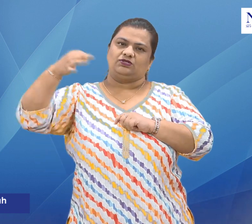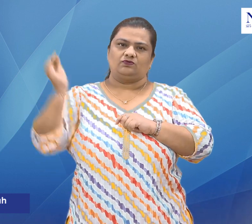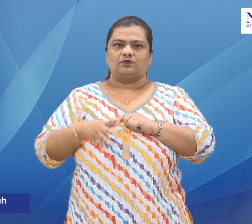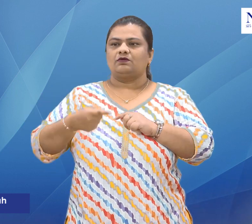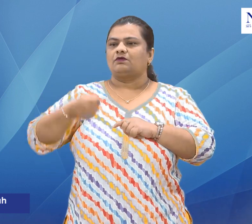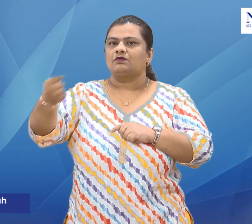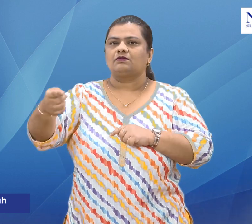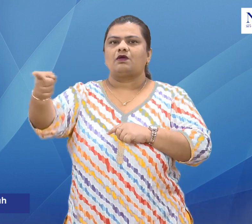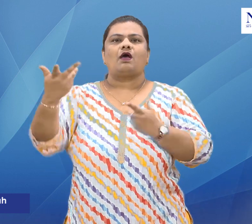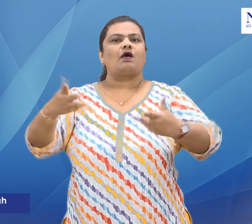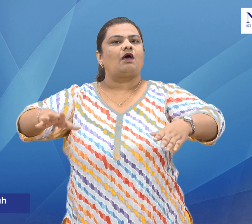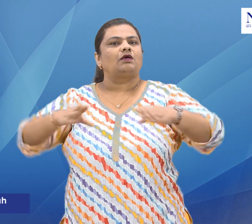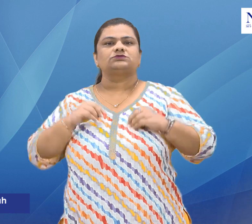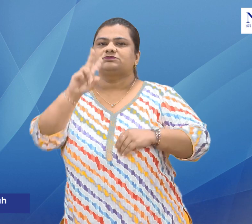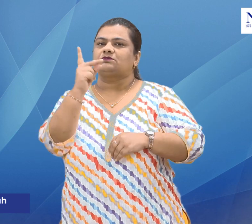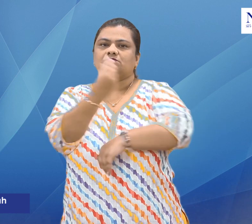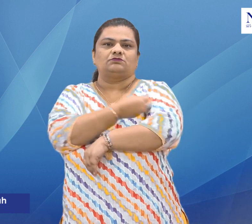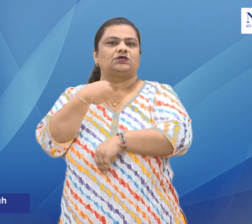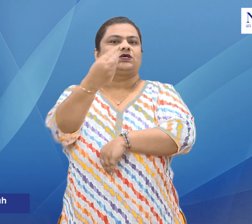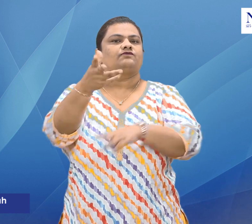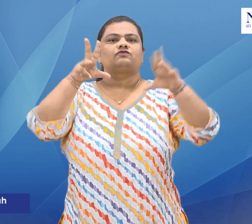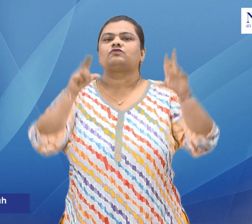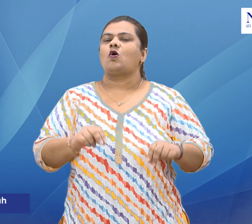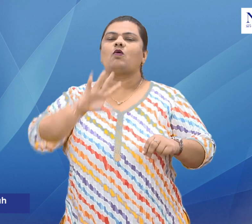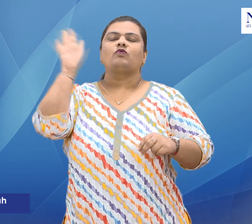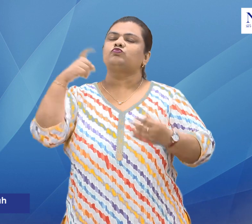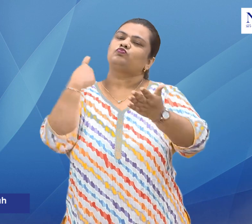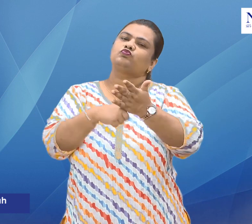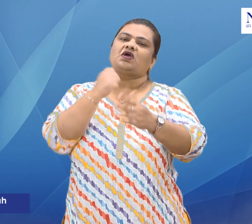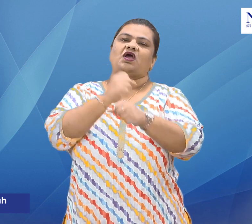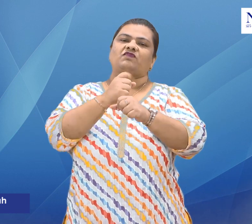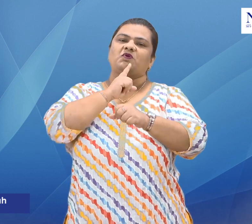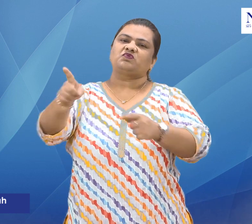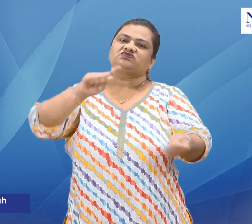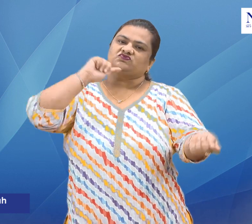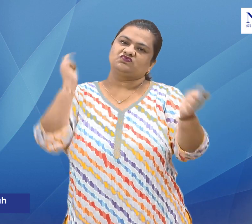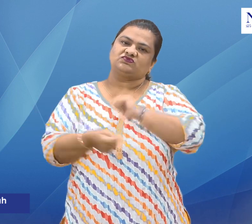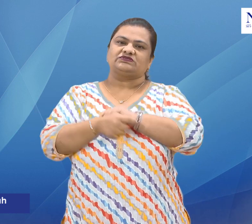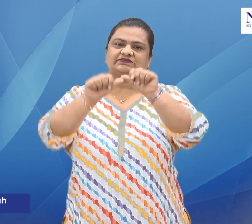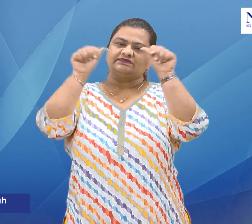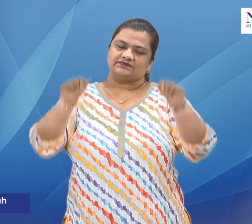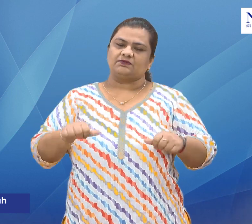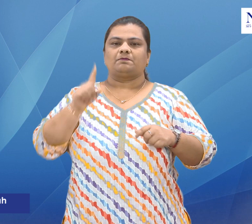as the first dose. The same identity proof is not allowed to be used across two different mobile numbers.